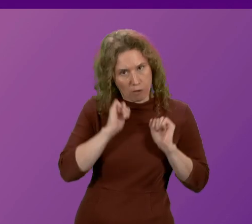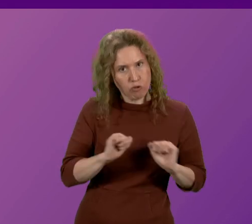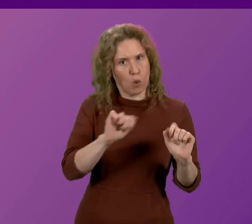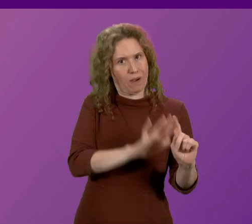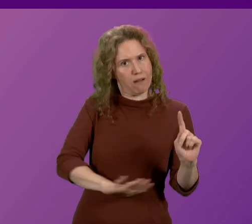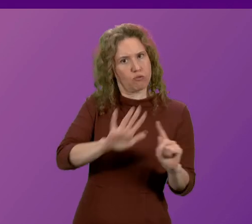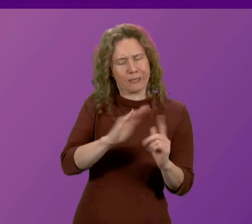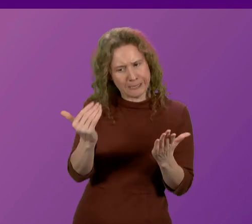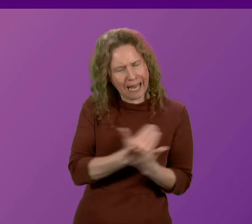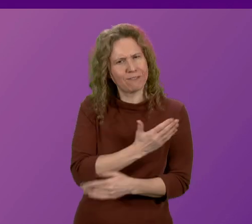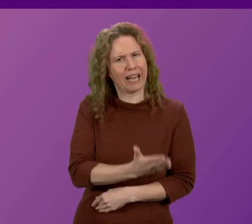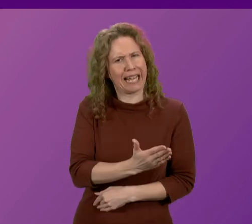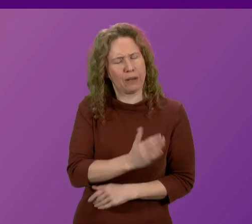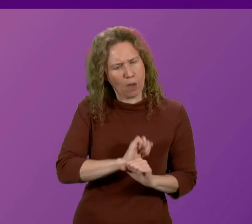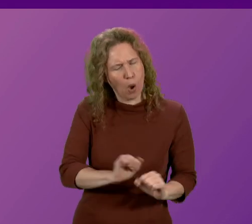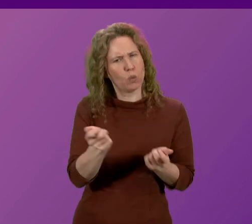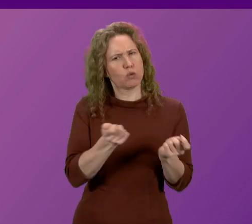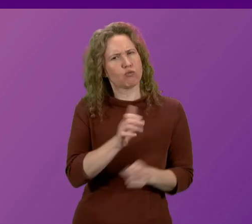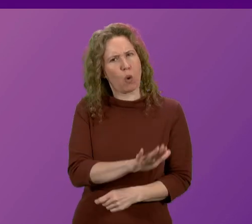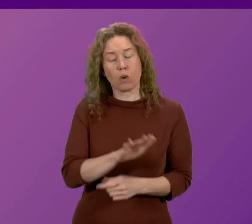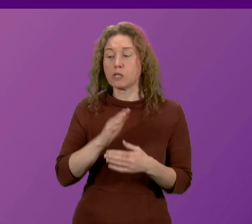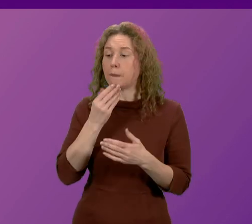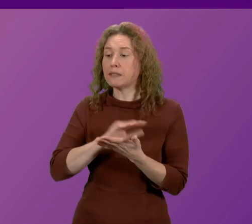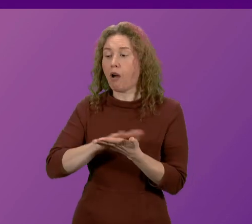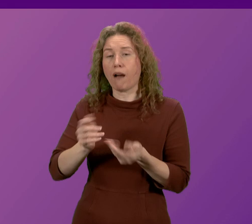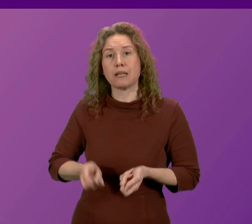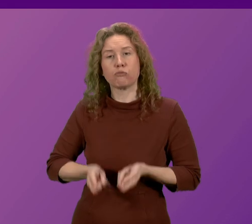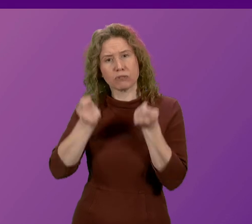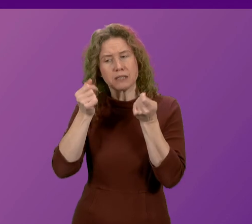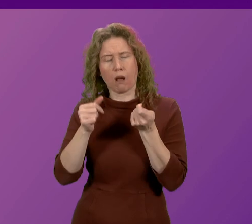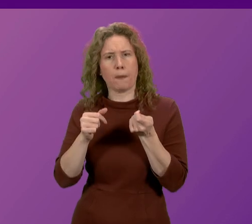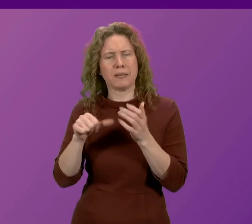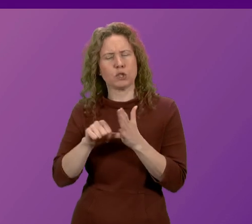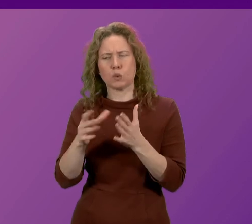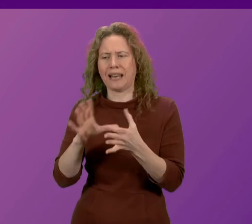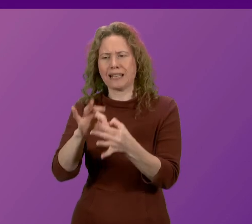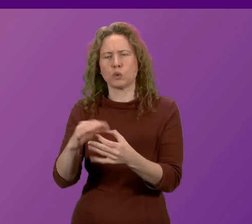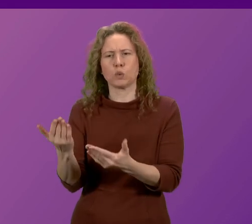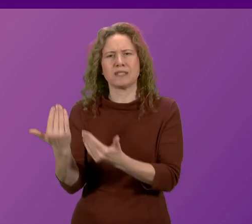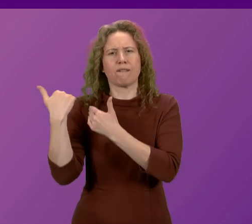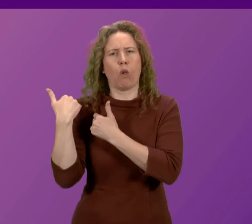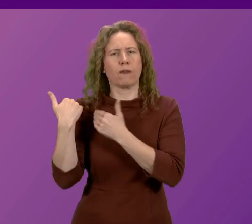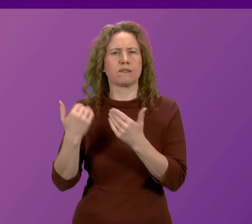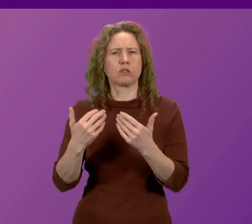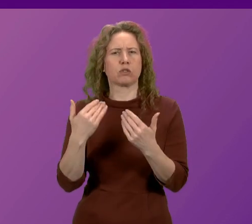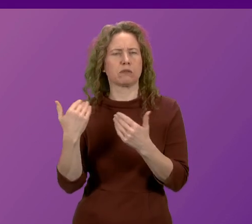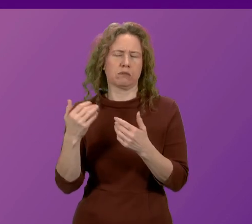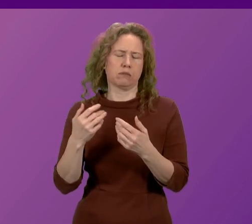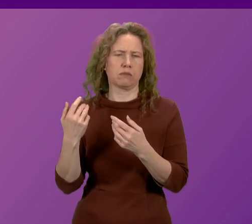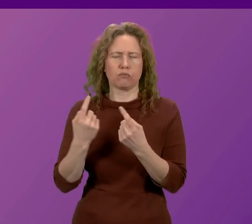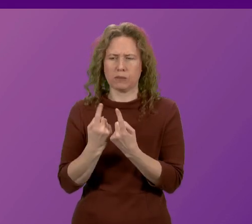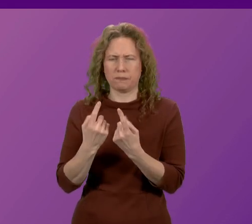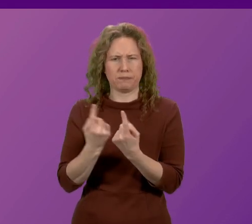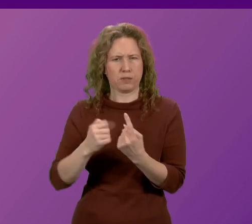nation. Now, Mr Harvey raises with me issues of devolved responsibility and he and I had an exchange about this on the